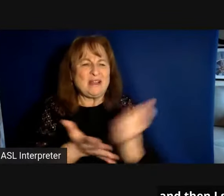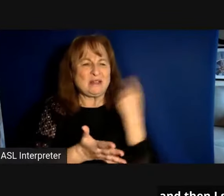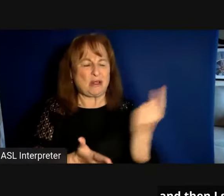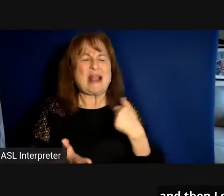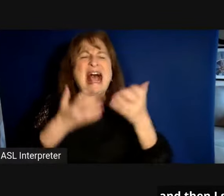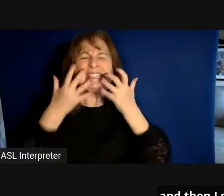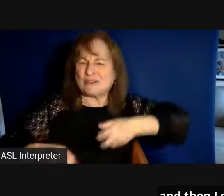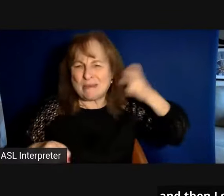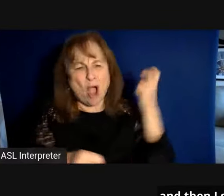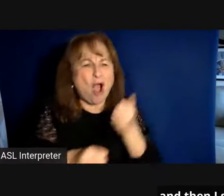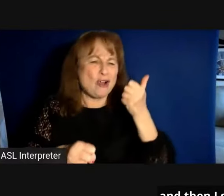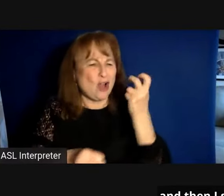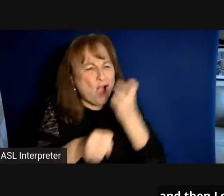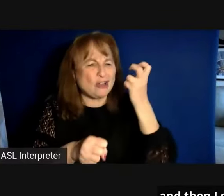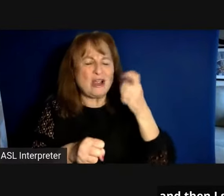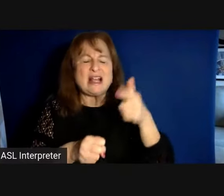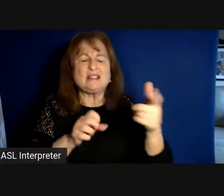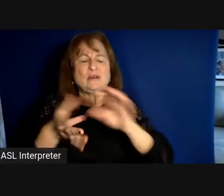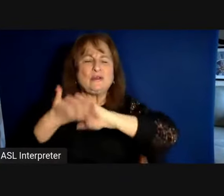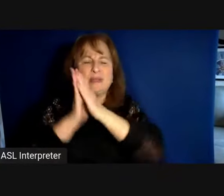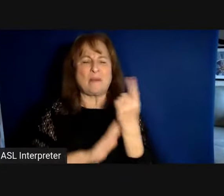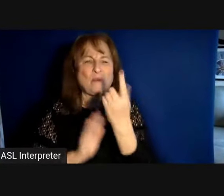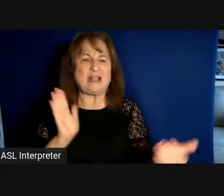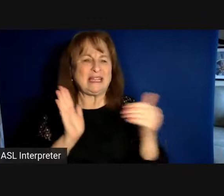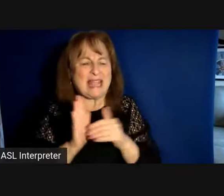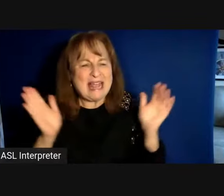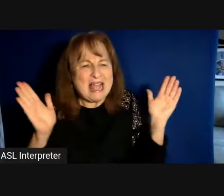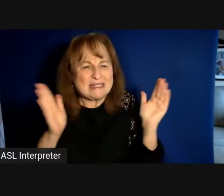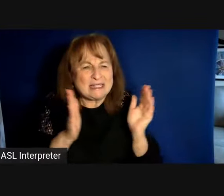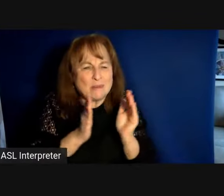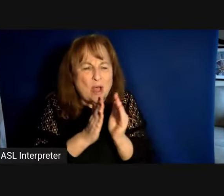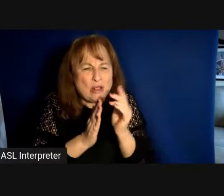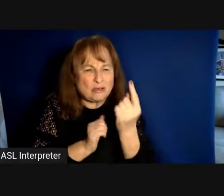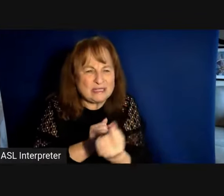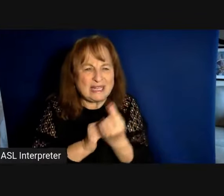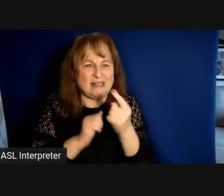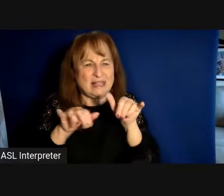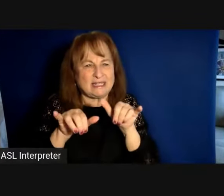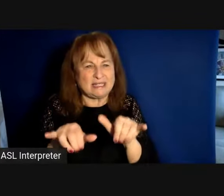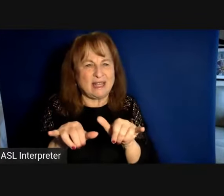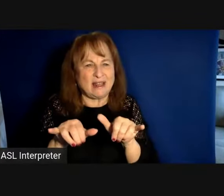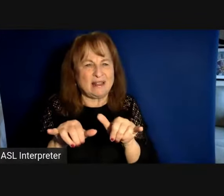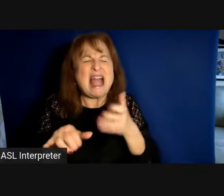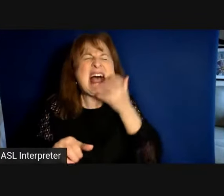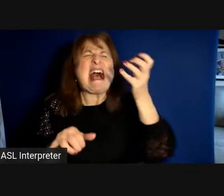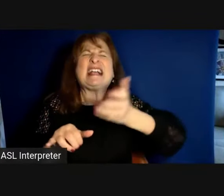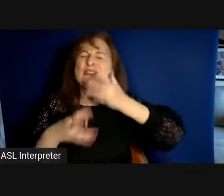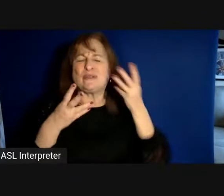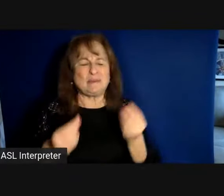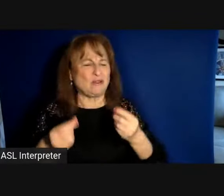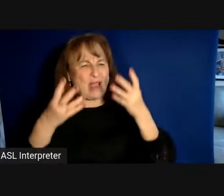scream harder until you are one again and smaller single and still I scream the ground